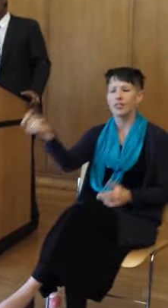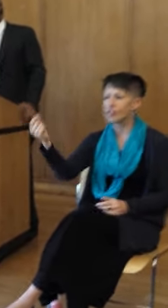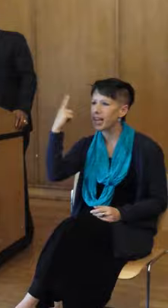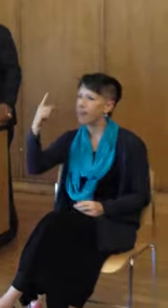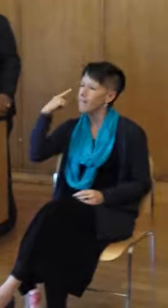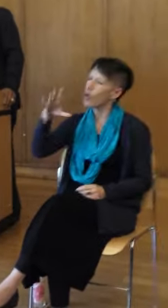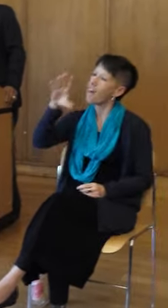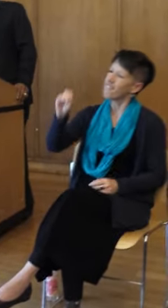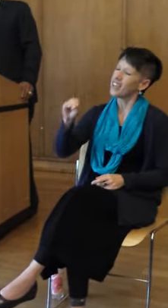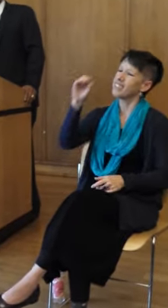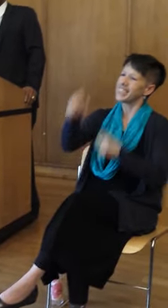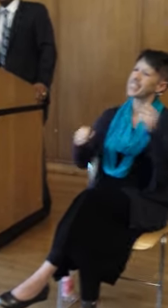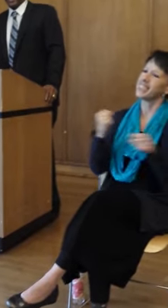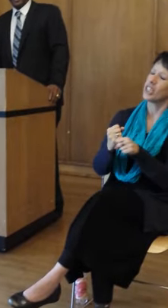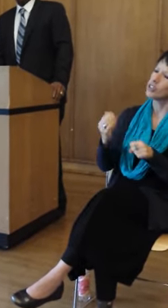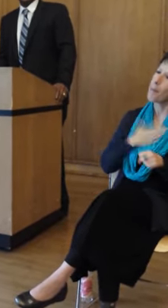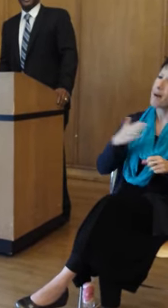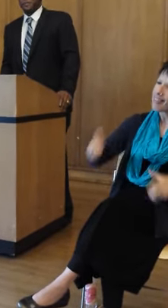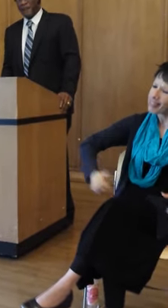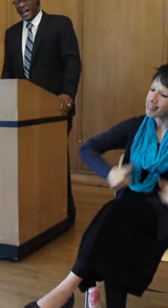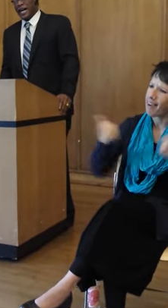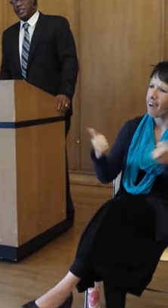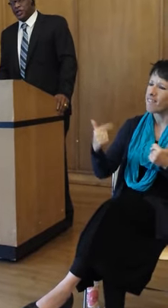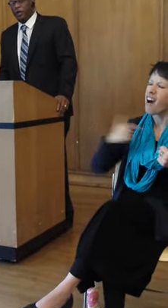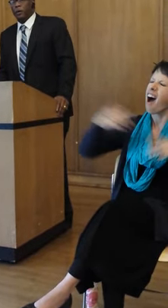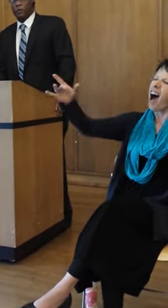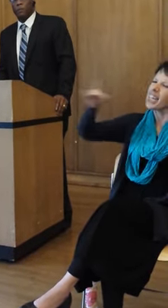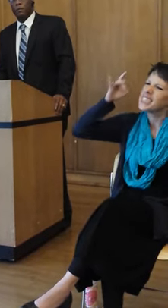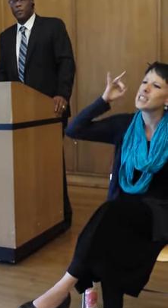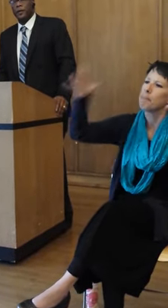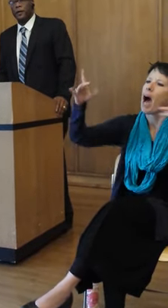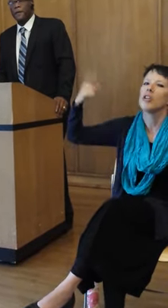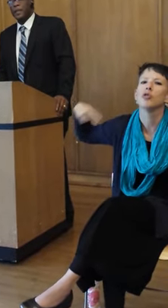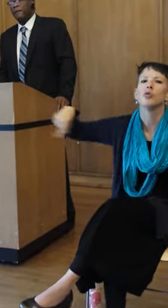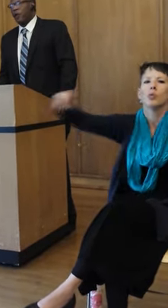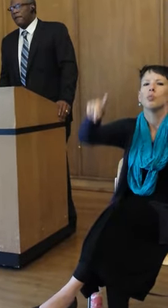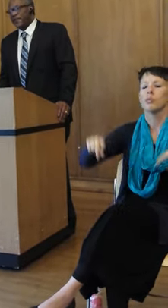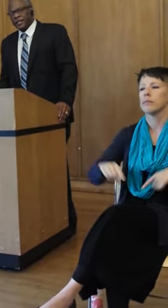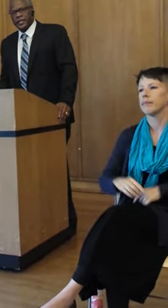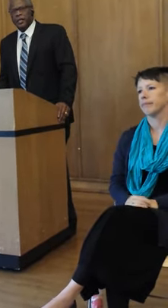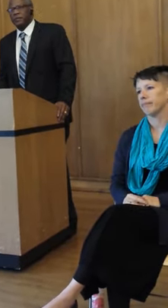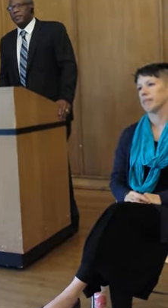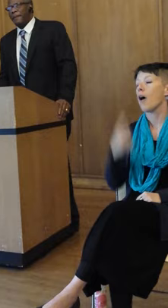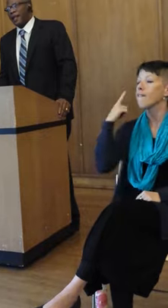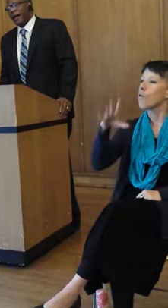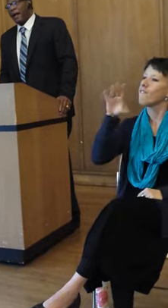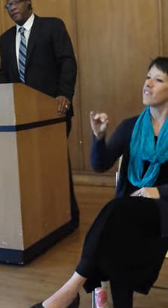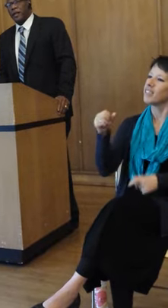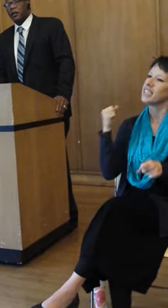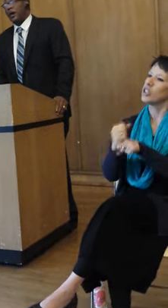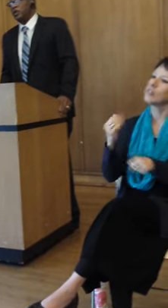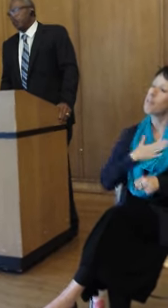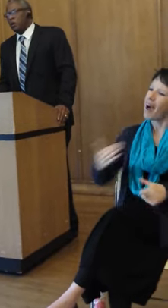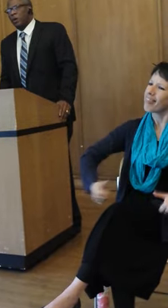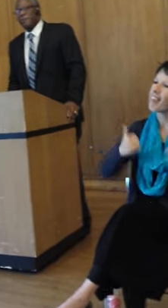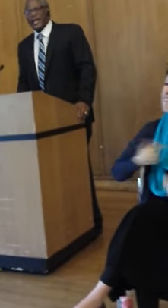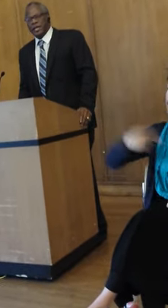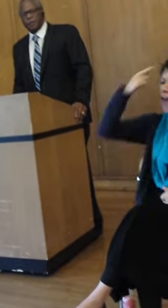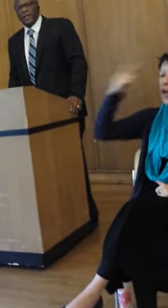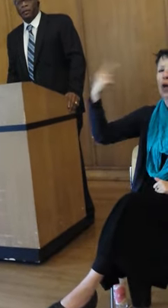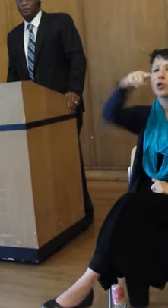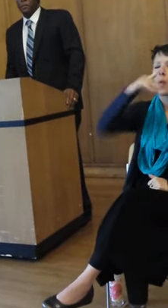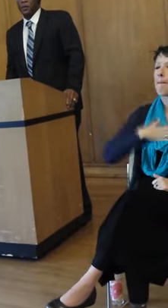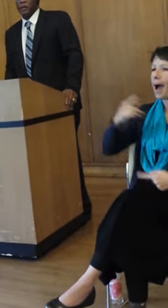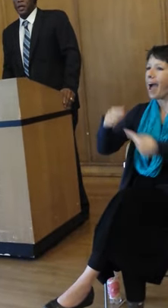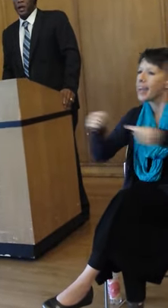for 50 years of my life, I've despised you. For 50 years of my life, I thought you were